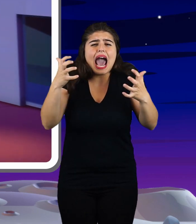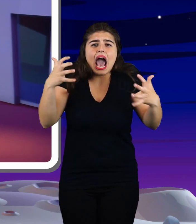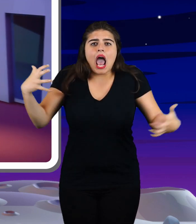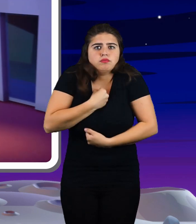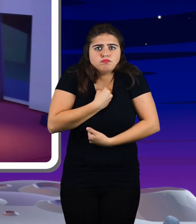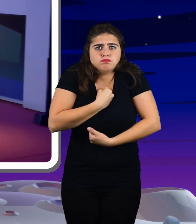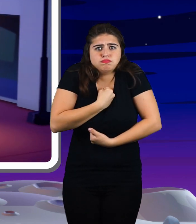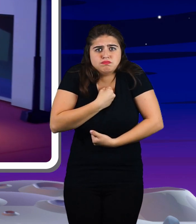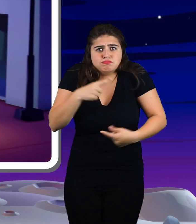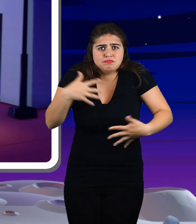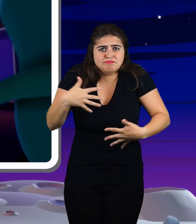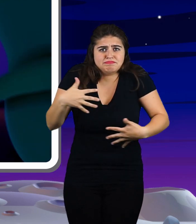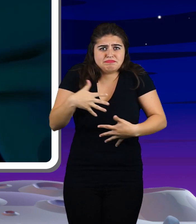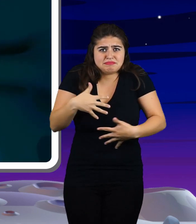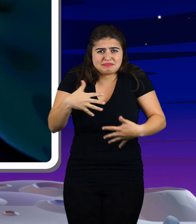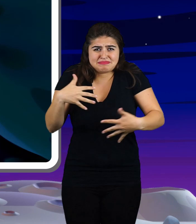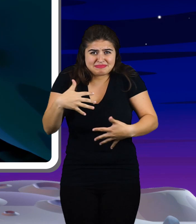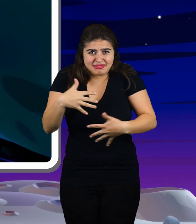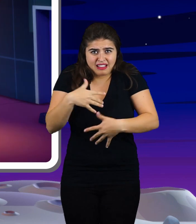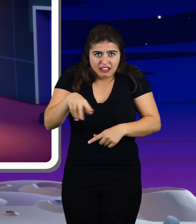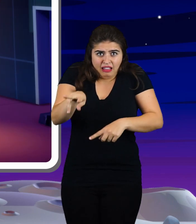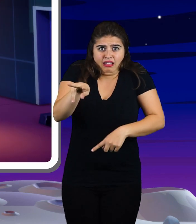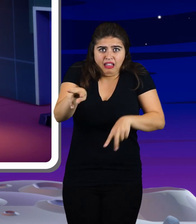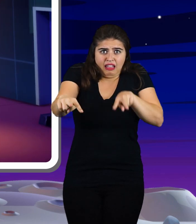But terror takes the sound before you make it